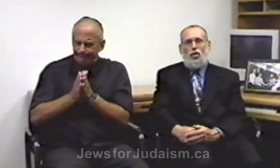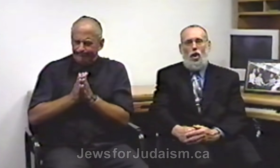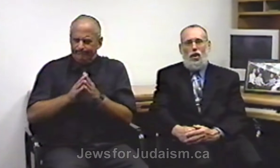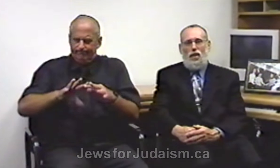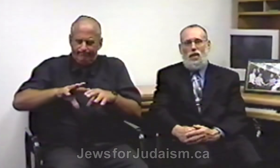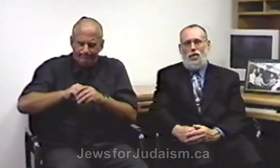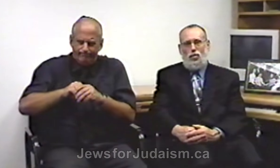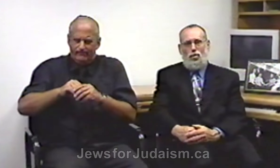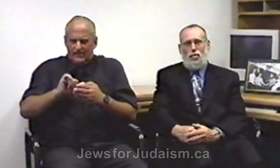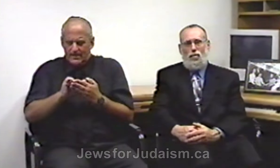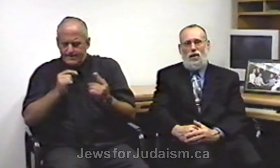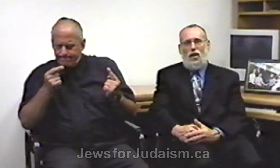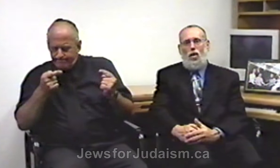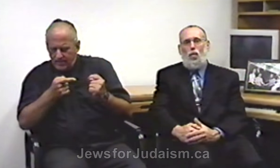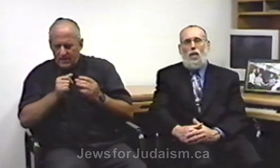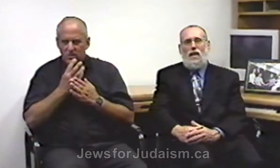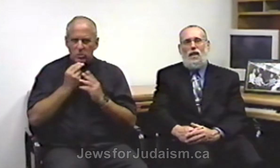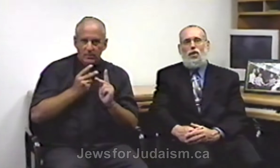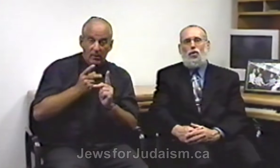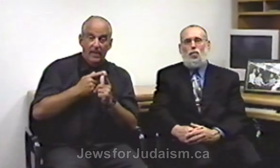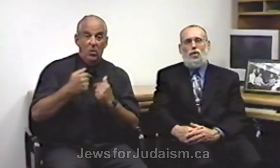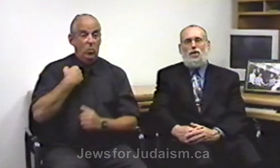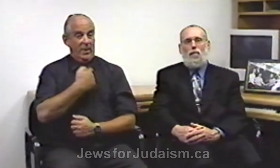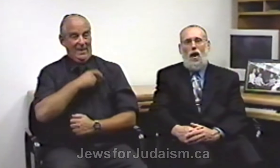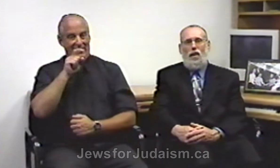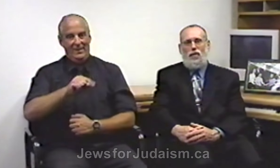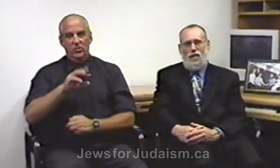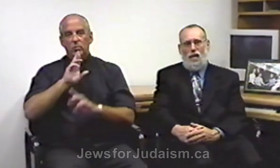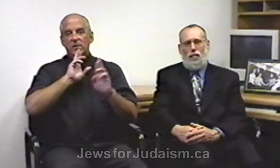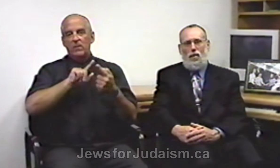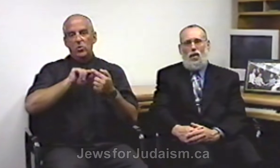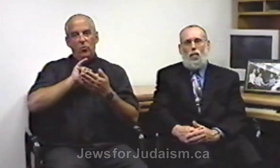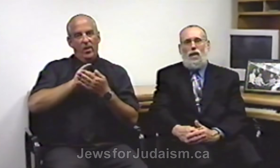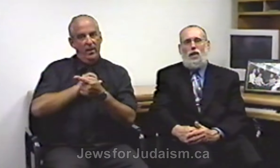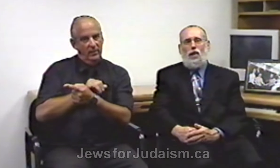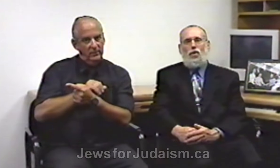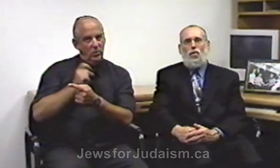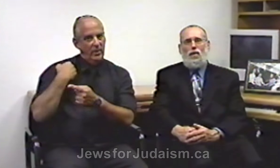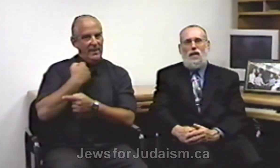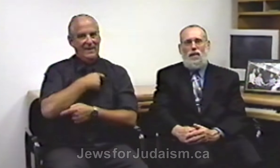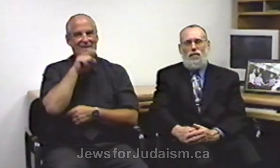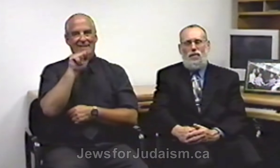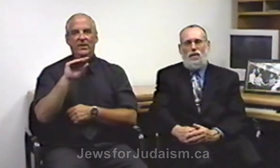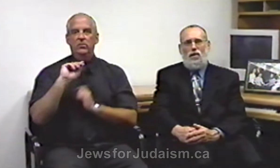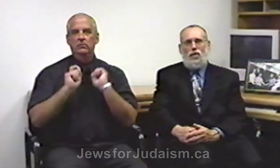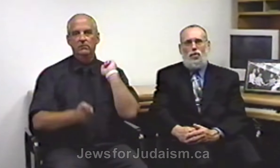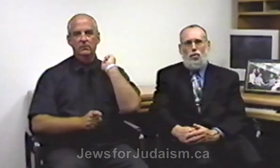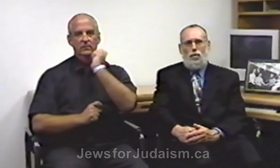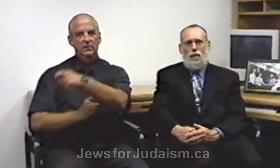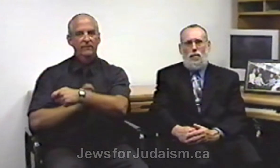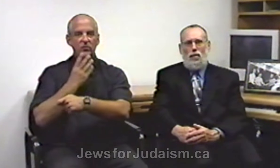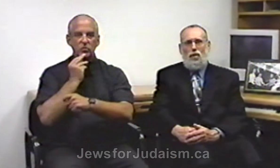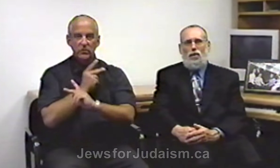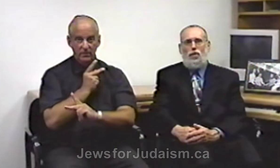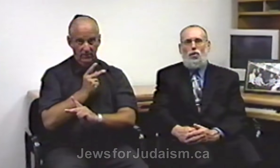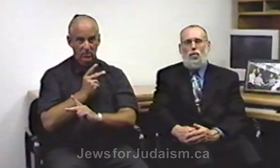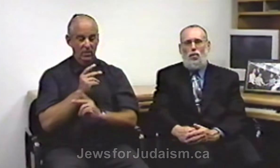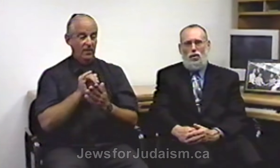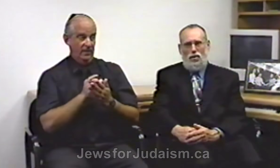targeting the Jewish community we need to respond to them we need to give Jewish people the tools